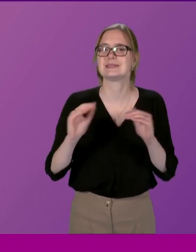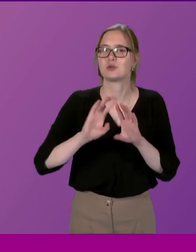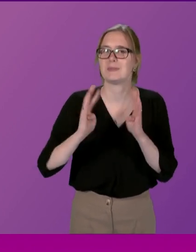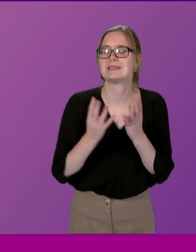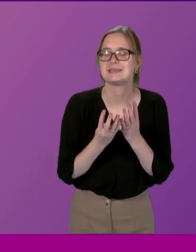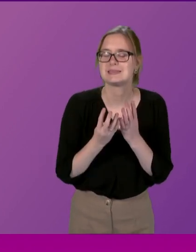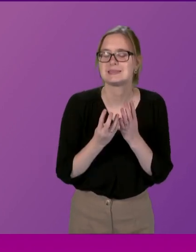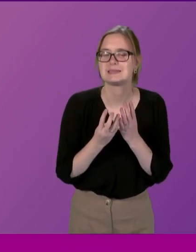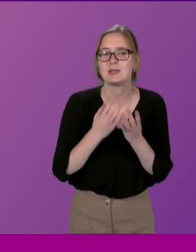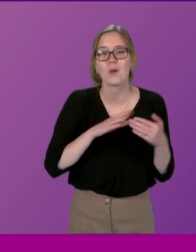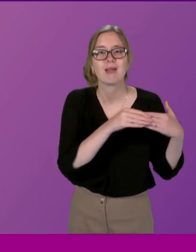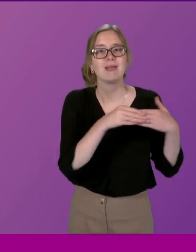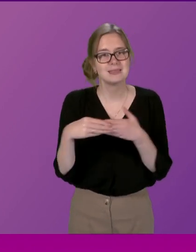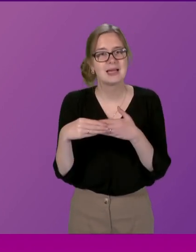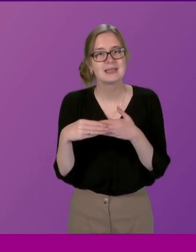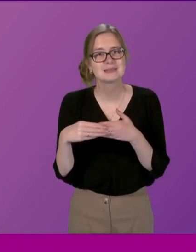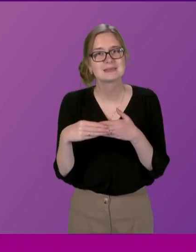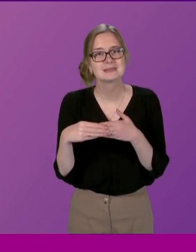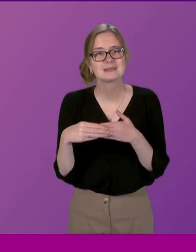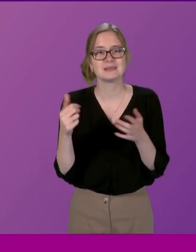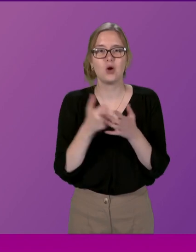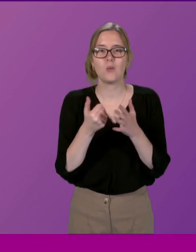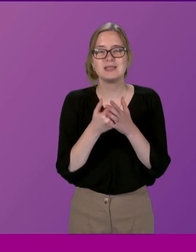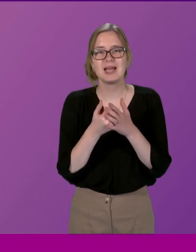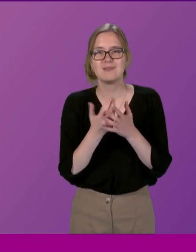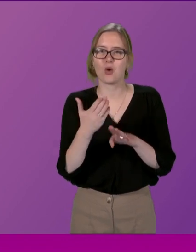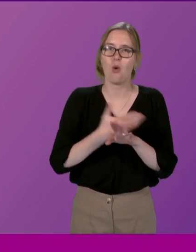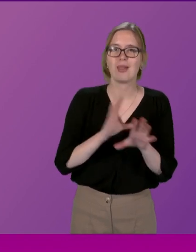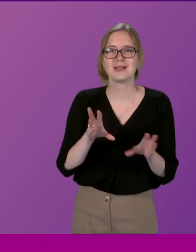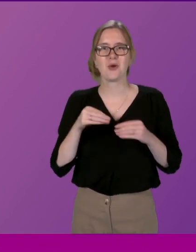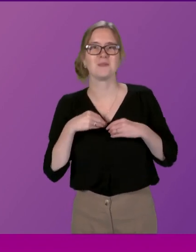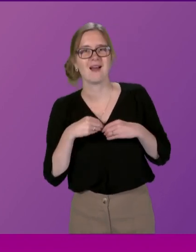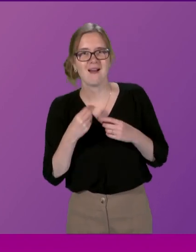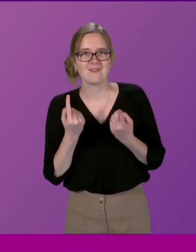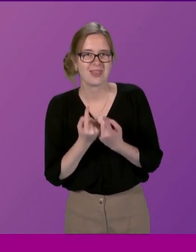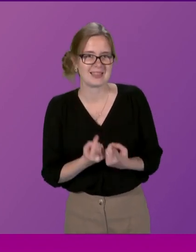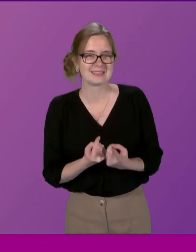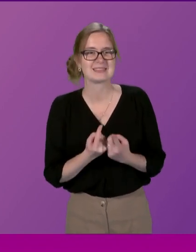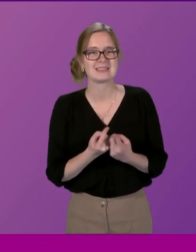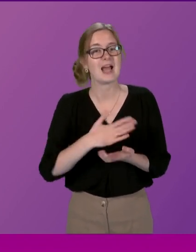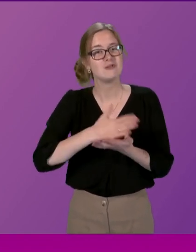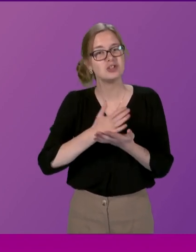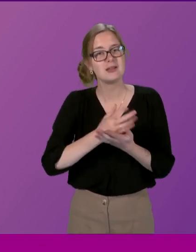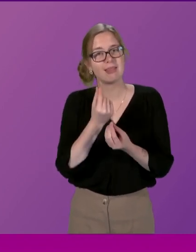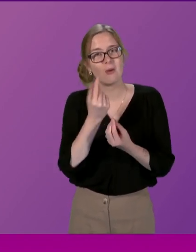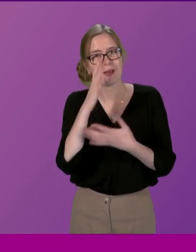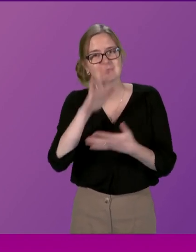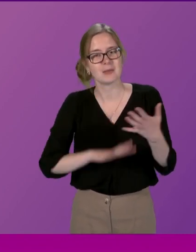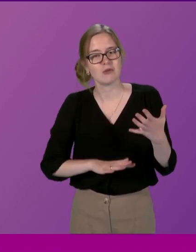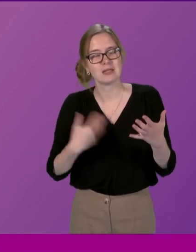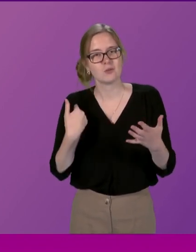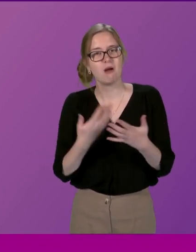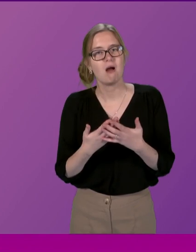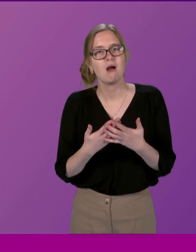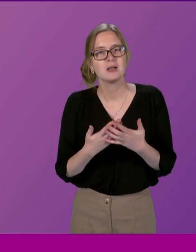we are leading the way you always get early adopters for certain things and I've shared a bit of the experience with